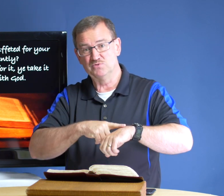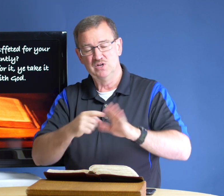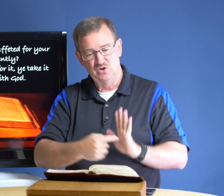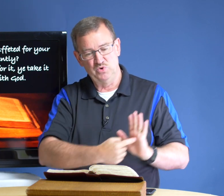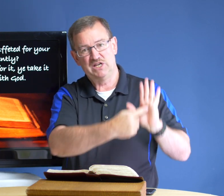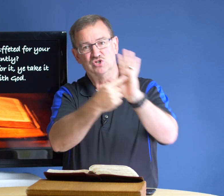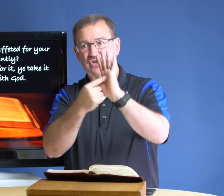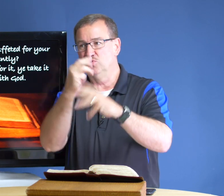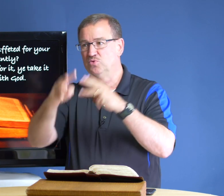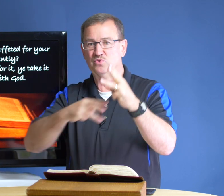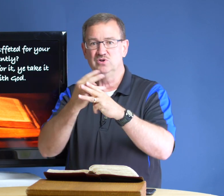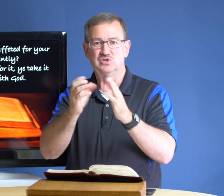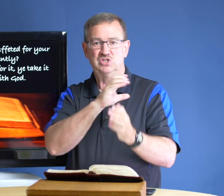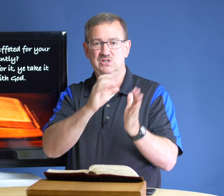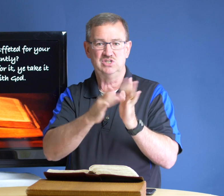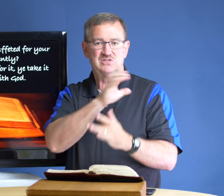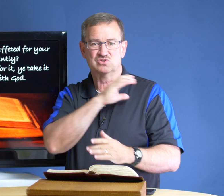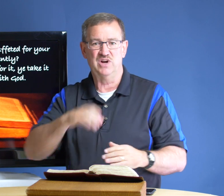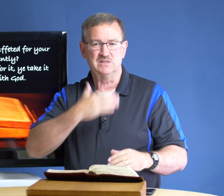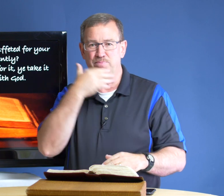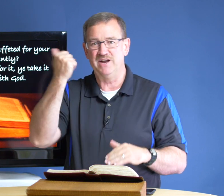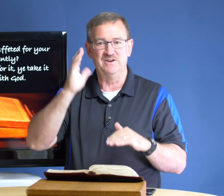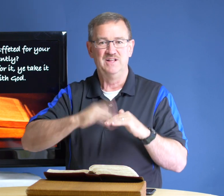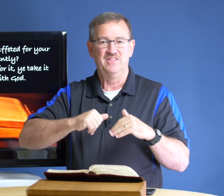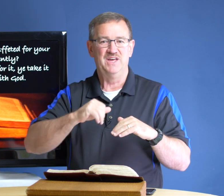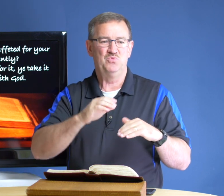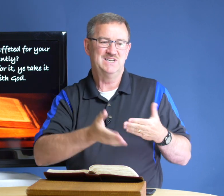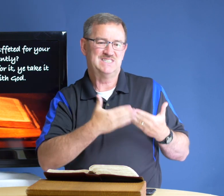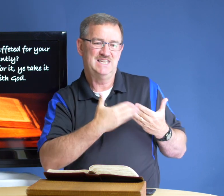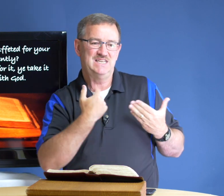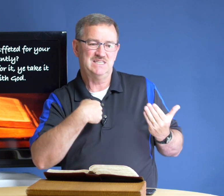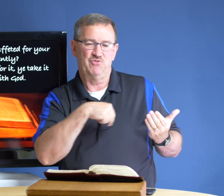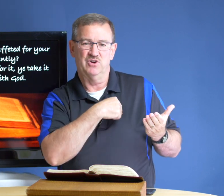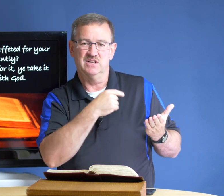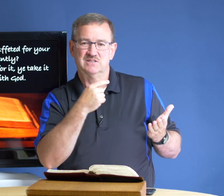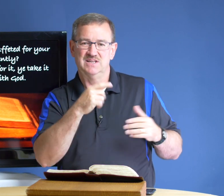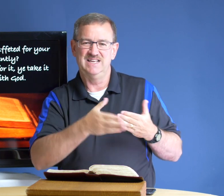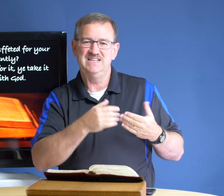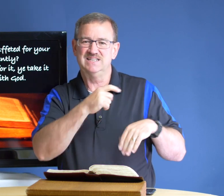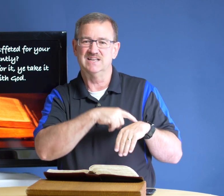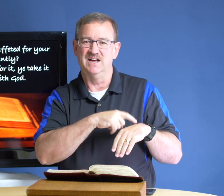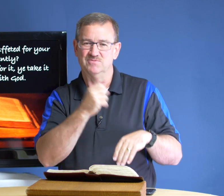we can show the world jesus christ better than when it's easy easy us easy easy times